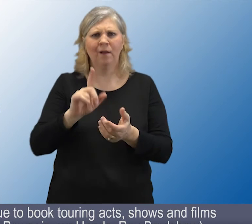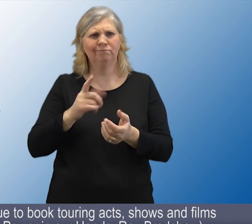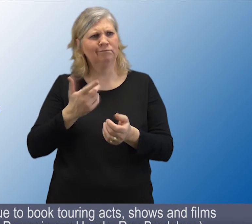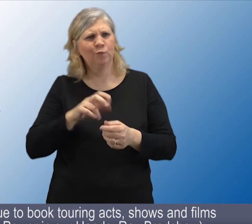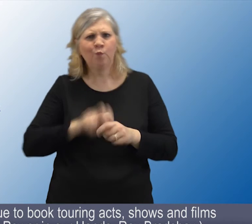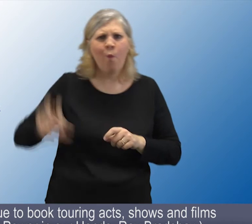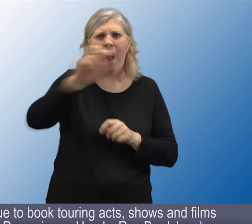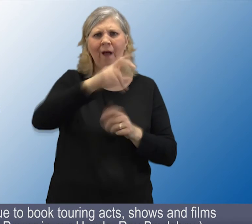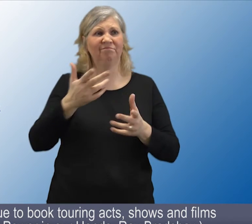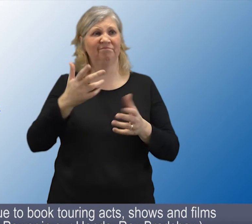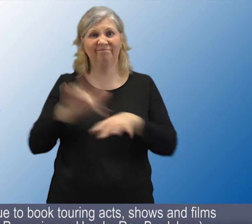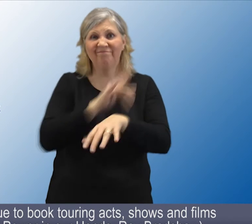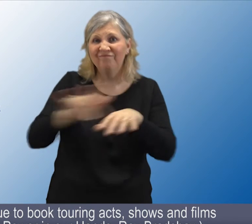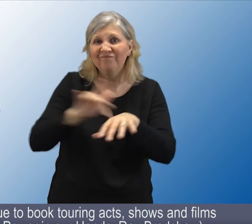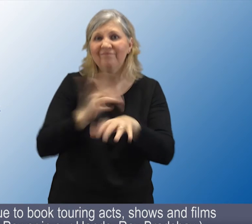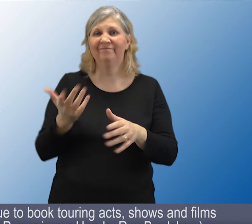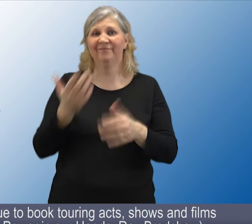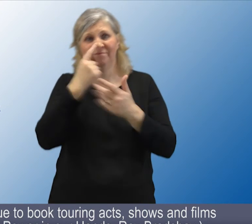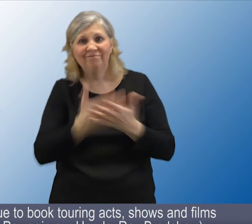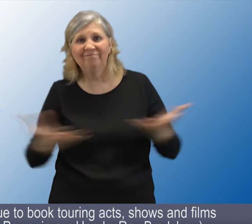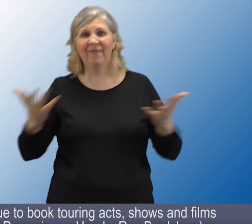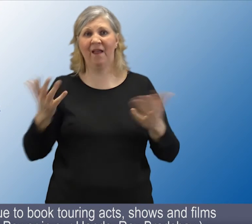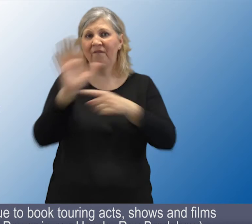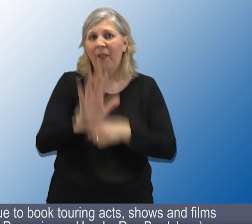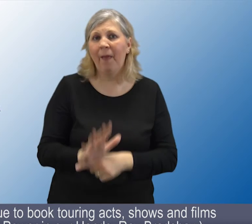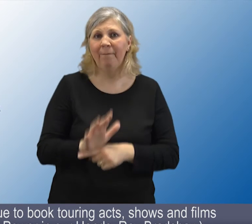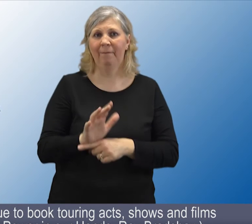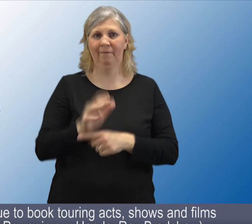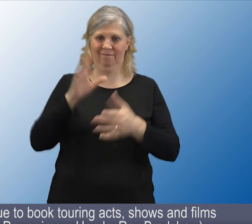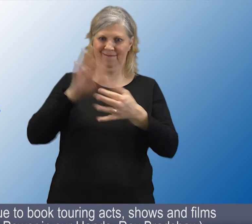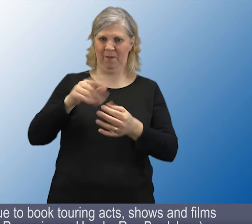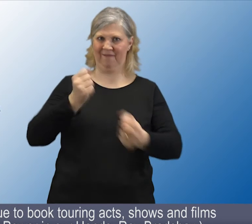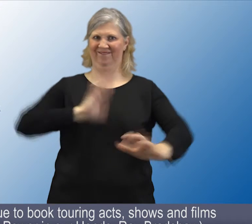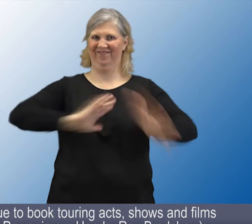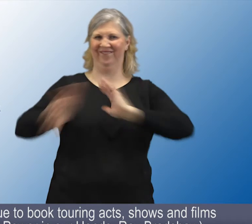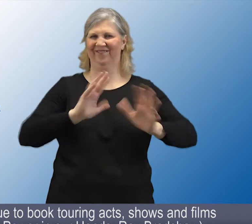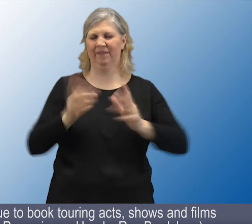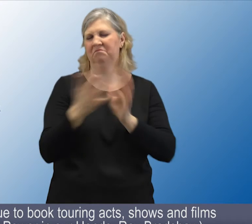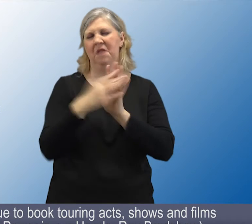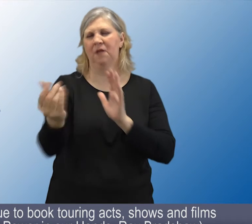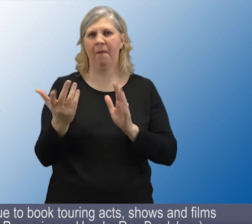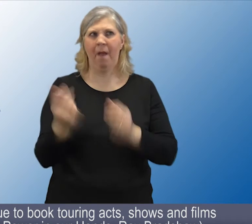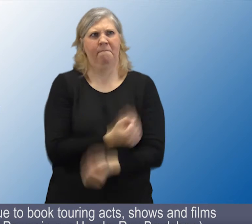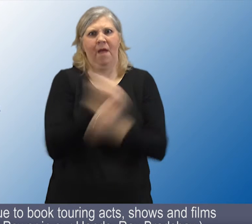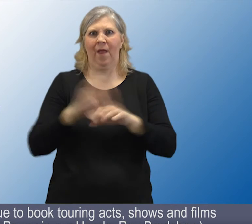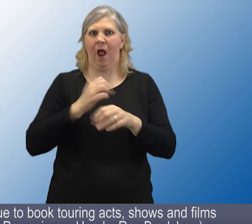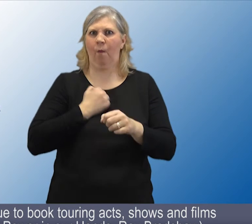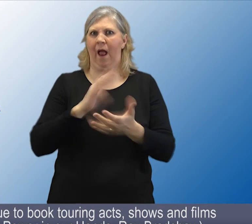Subaction, continue to book touring acts, shows and films that use BSL for example, 28. Kpower In Our Hands, Ray